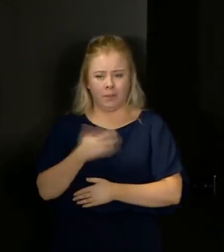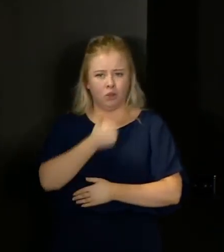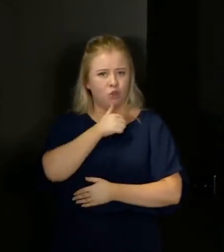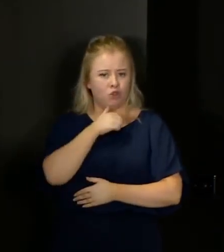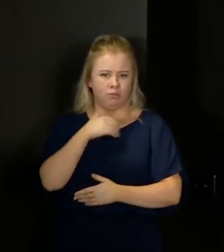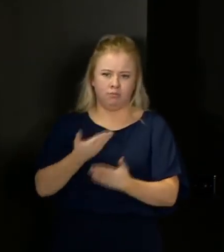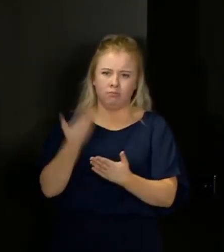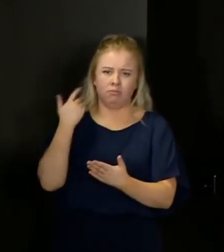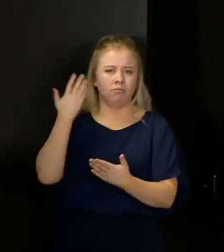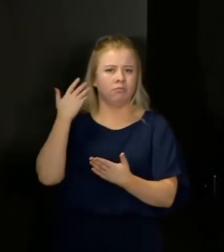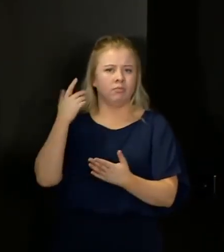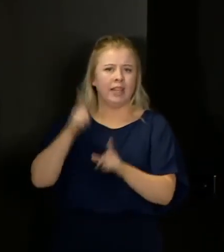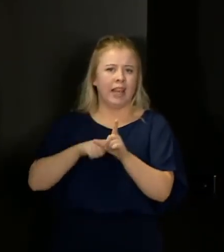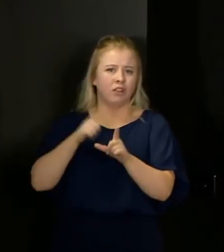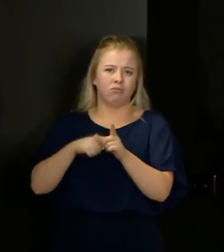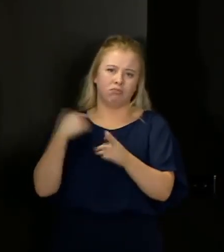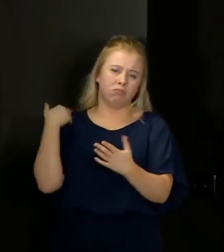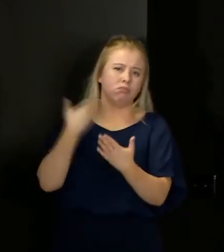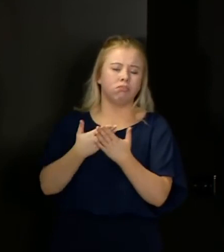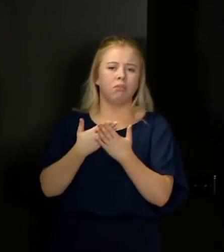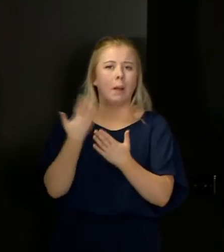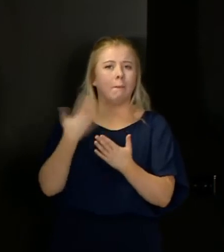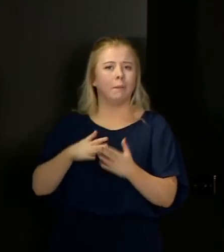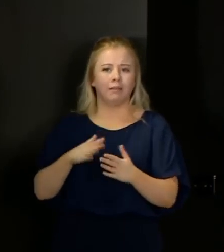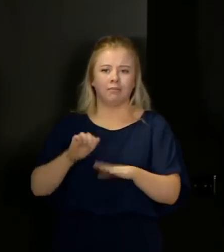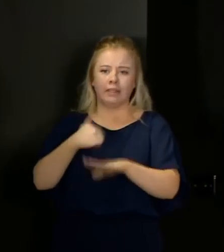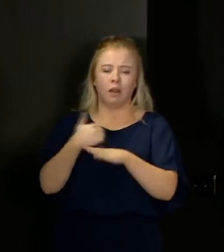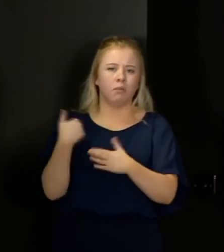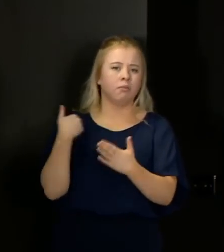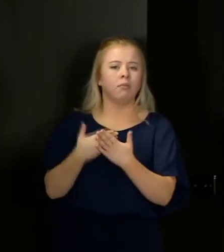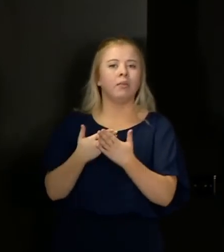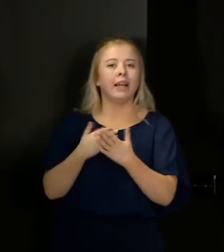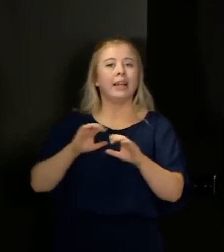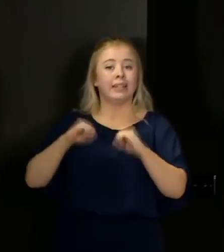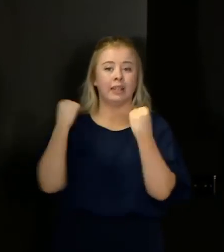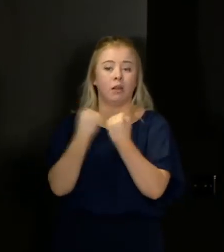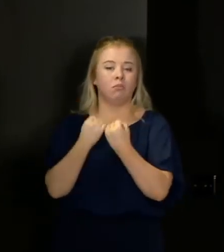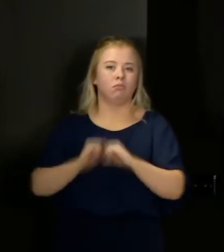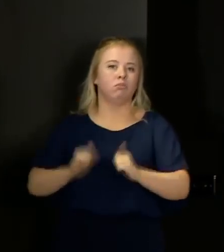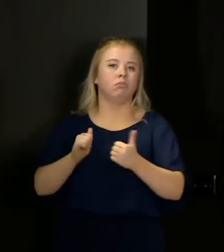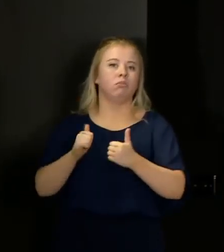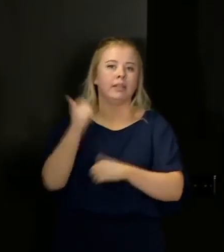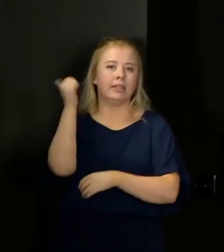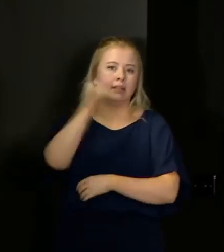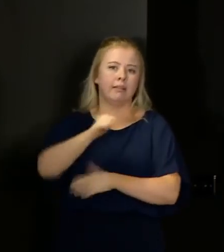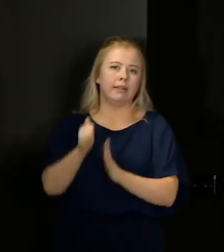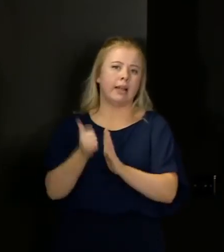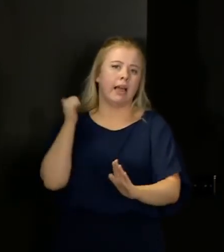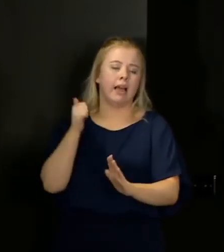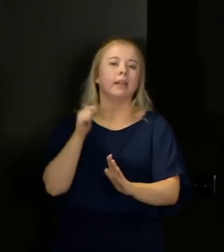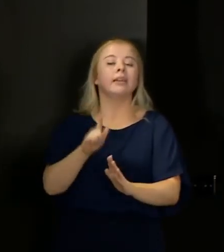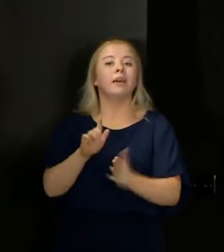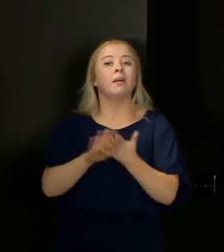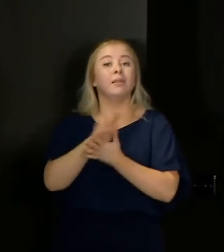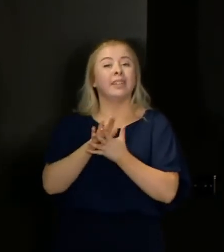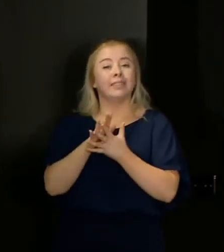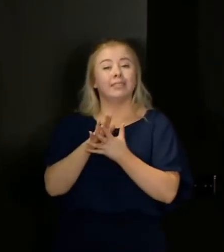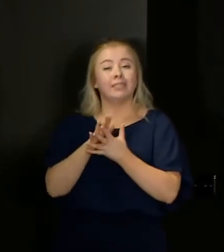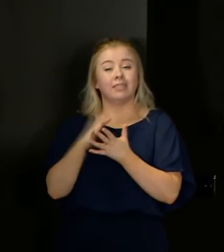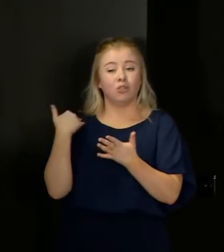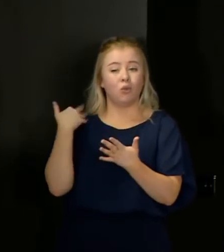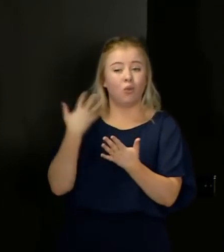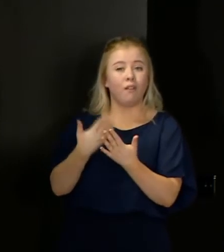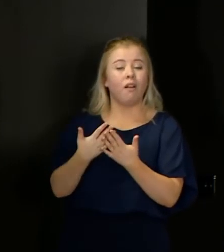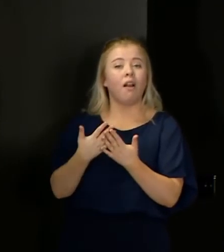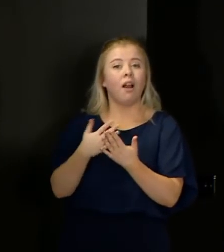years and years and years and that teams have become very adept at managing and by and large the experience has